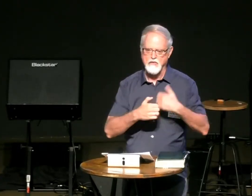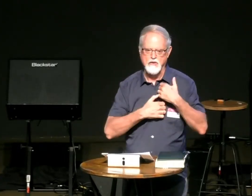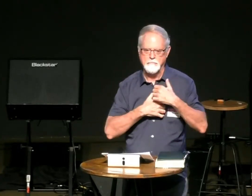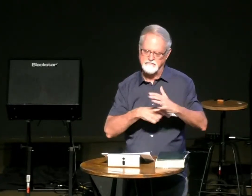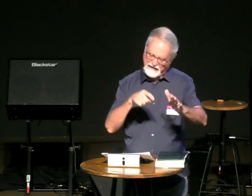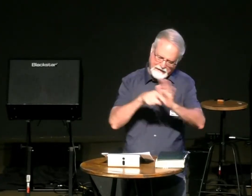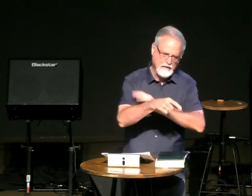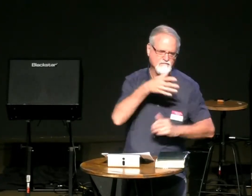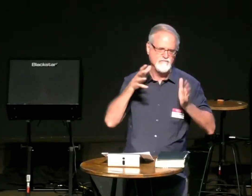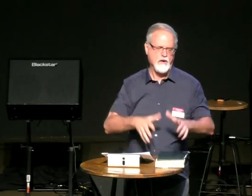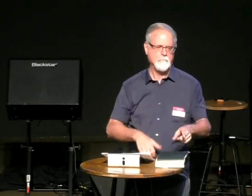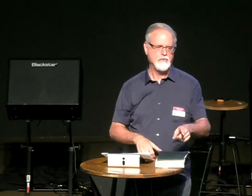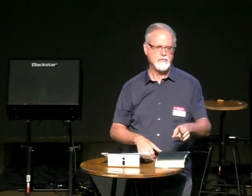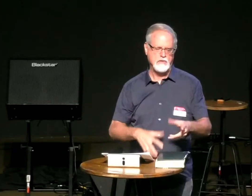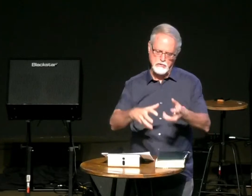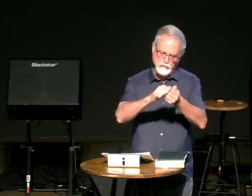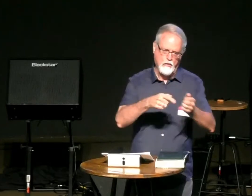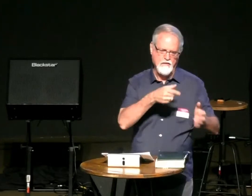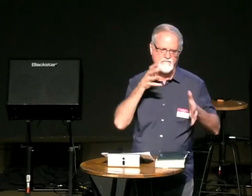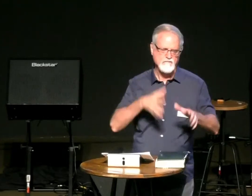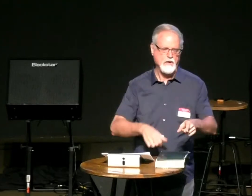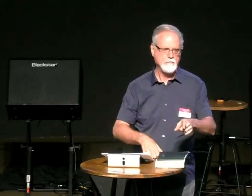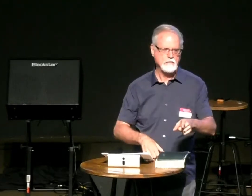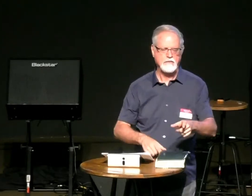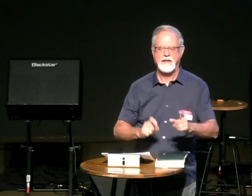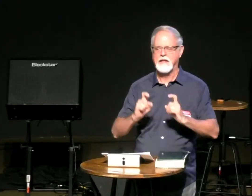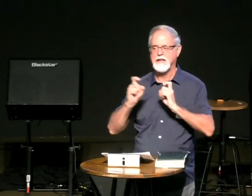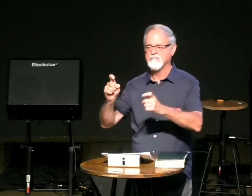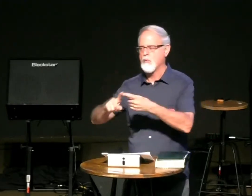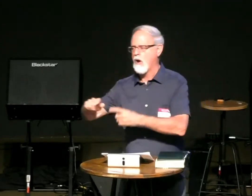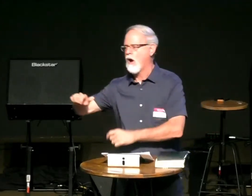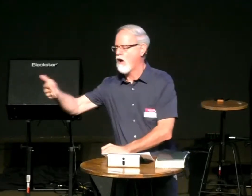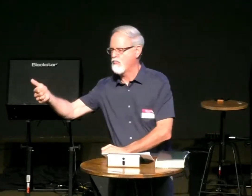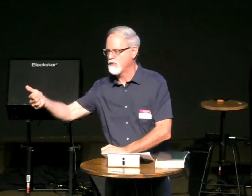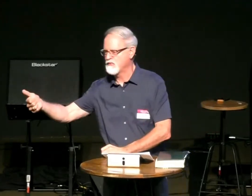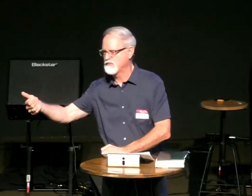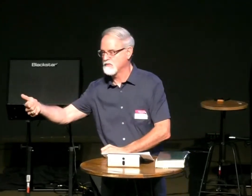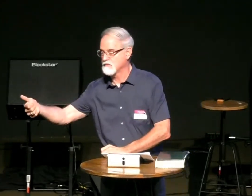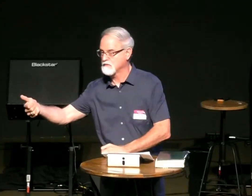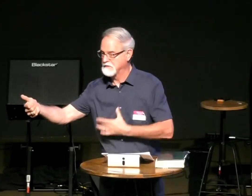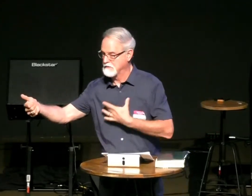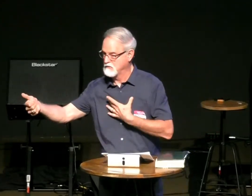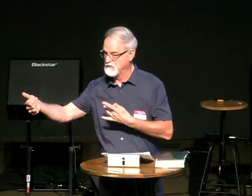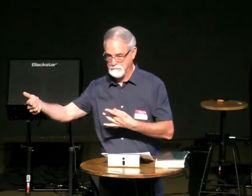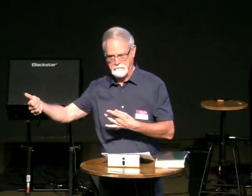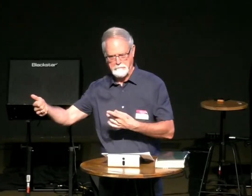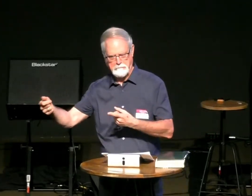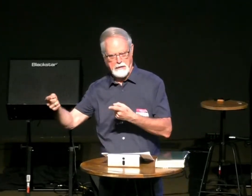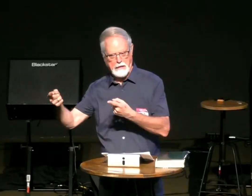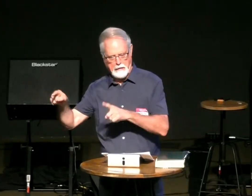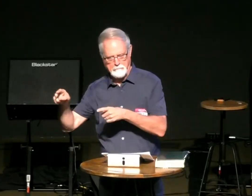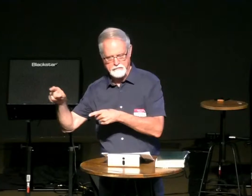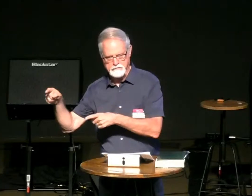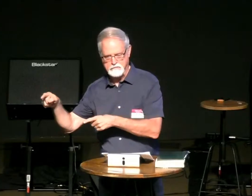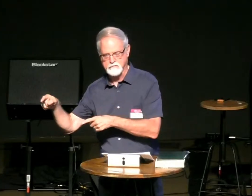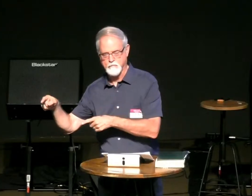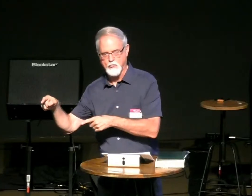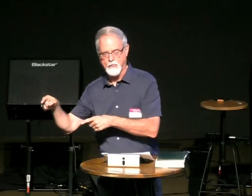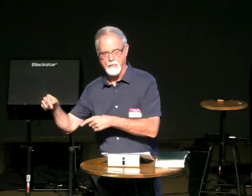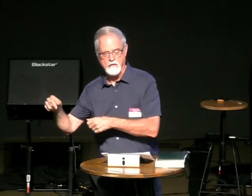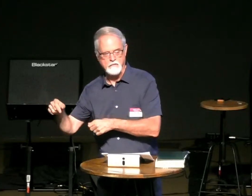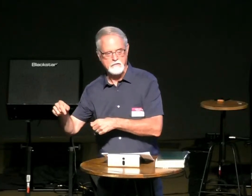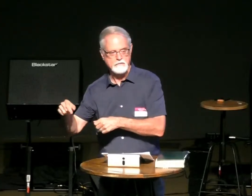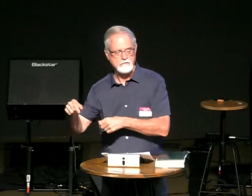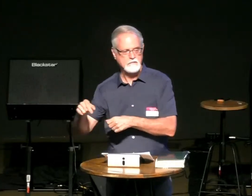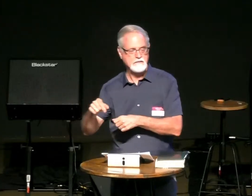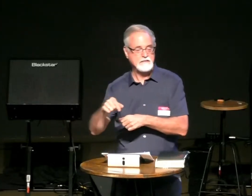what do you see right can you imagine here's someone releasing a vineyard and they send someone and he